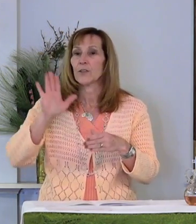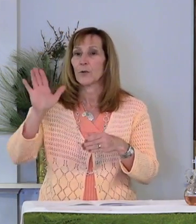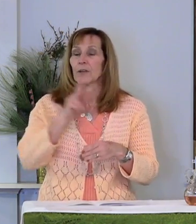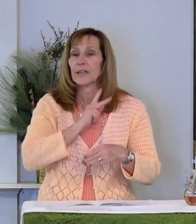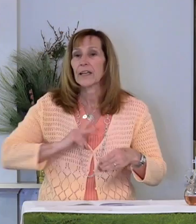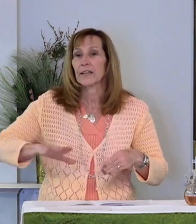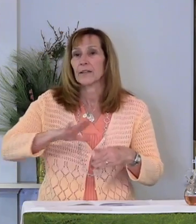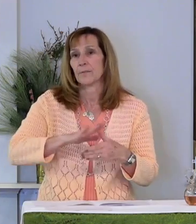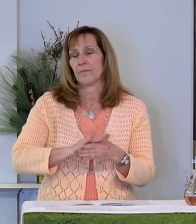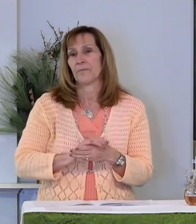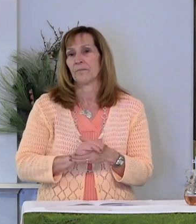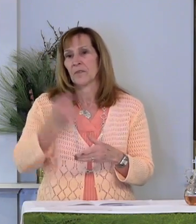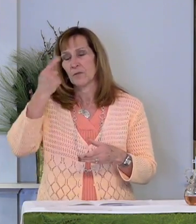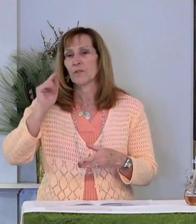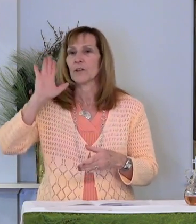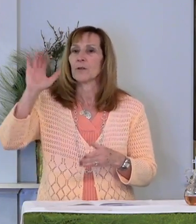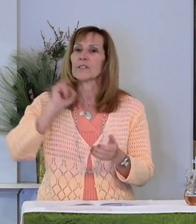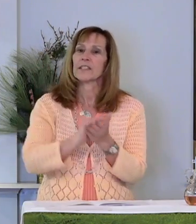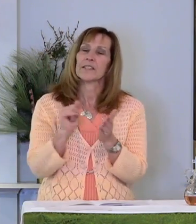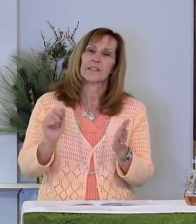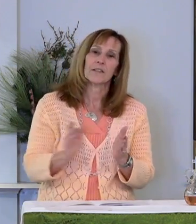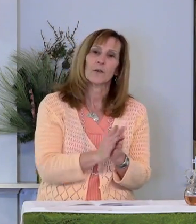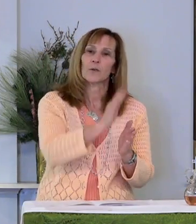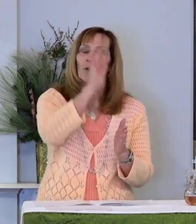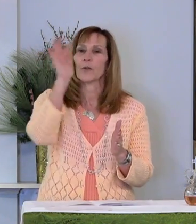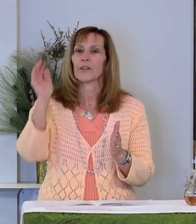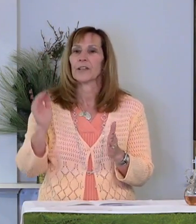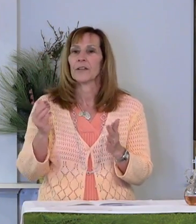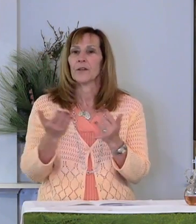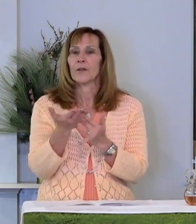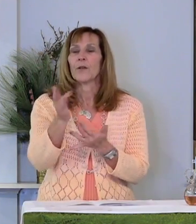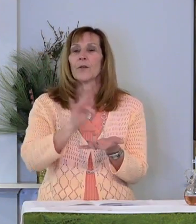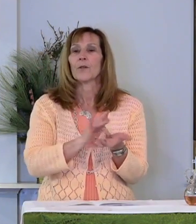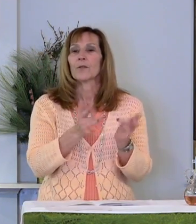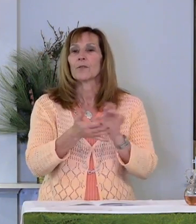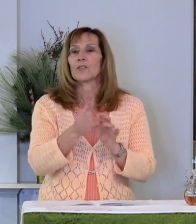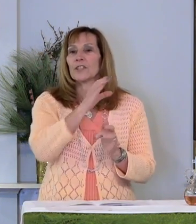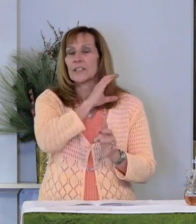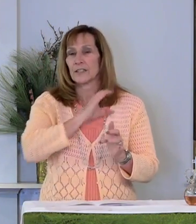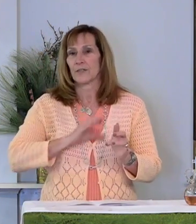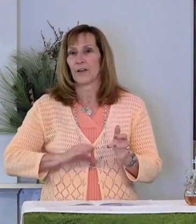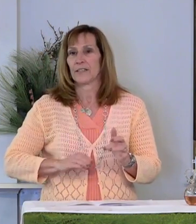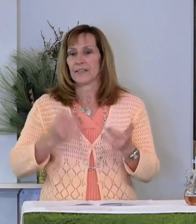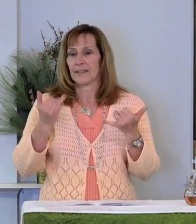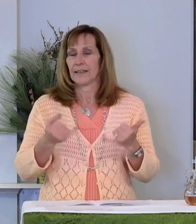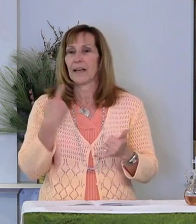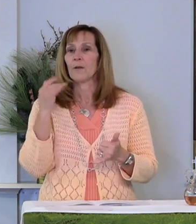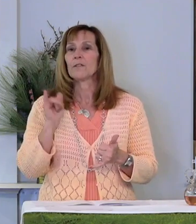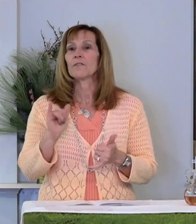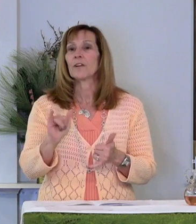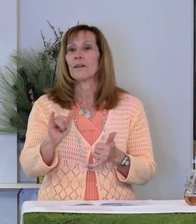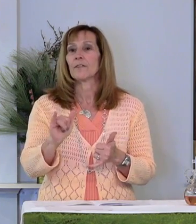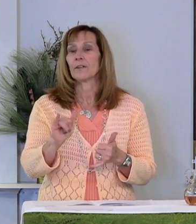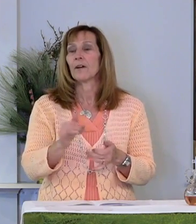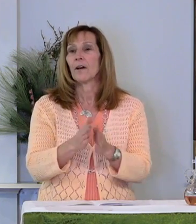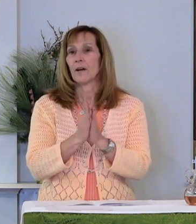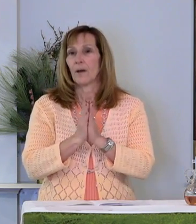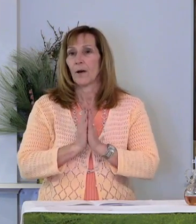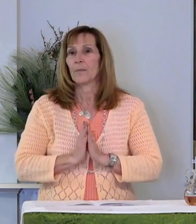kingdom. For yours is the glory through Jesus Christ now and forever.